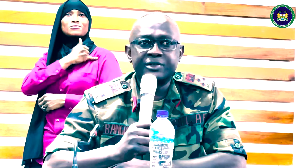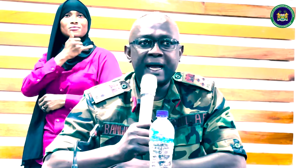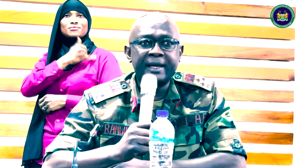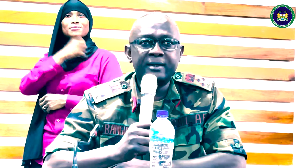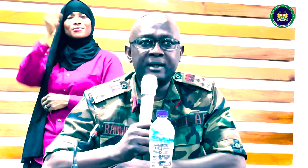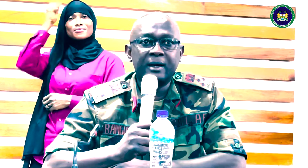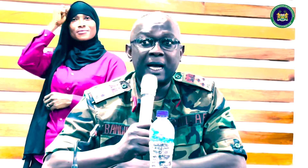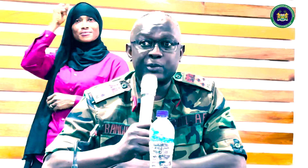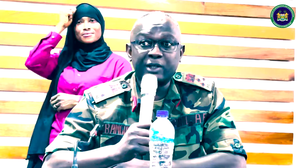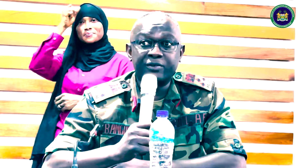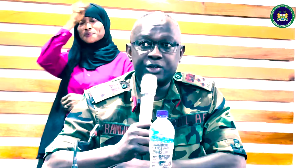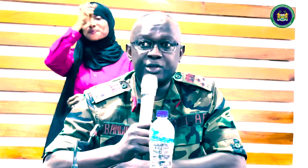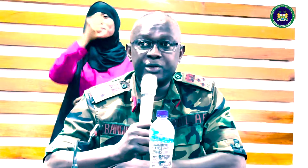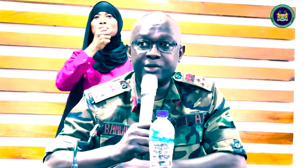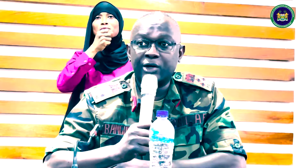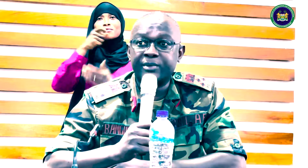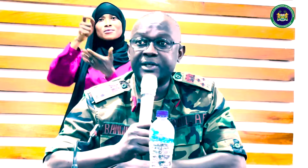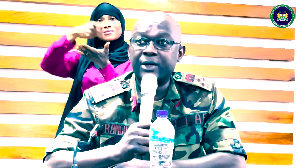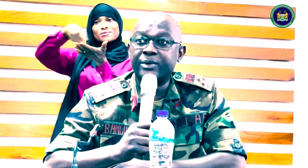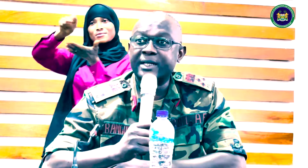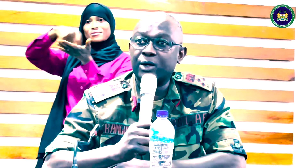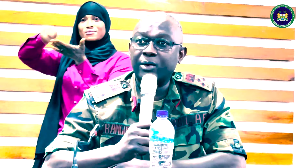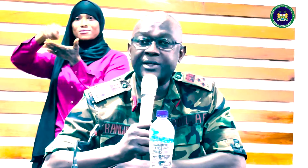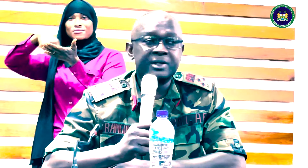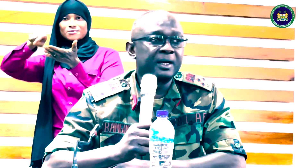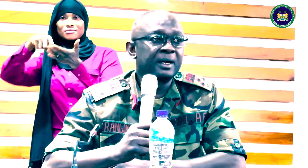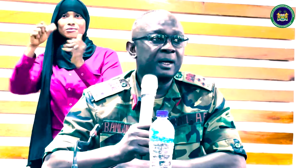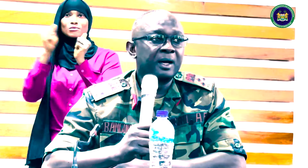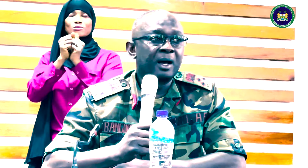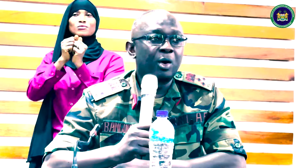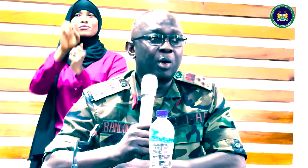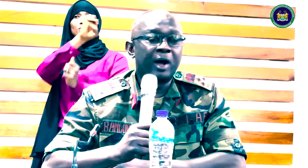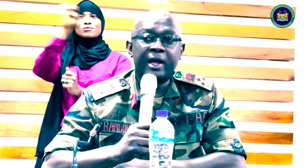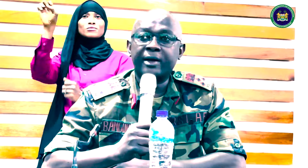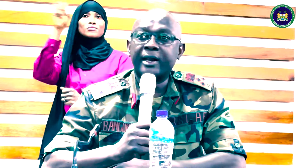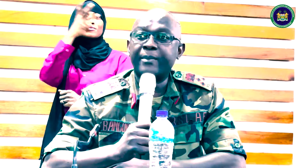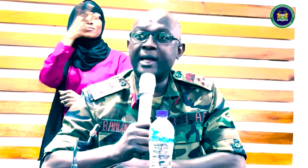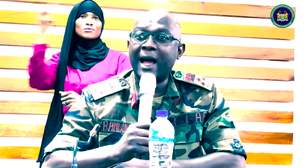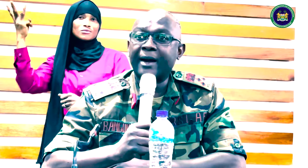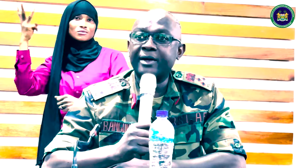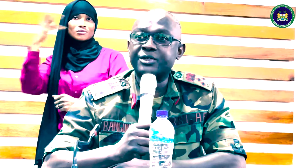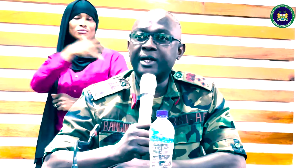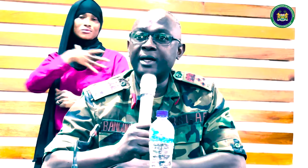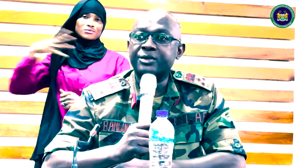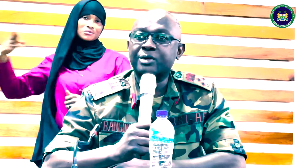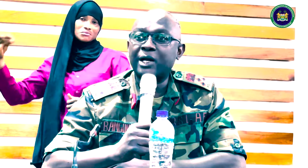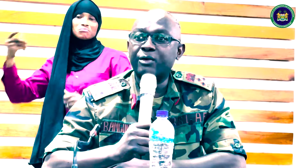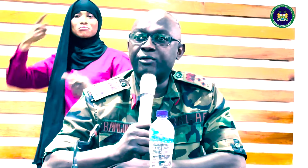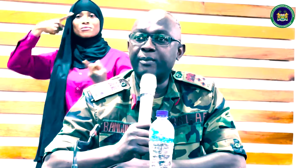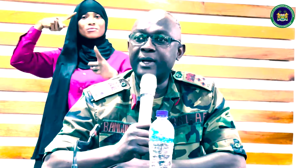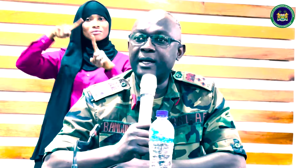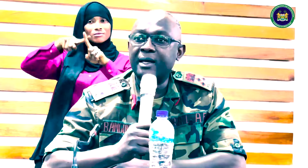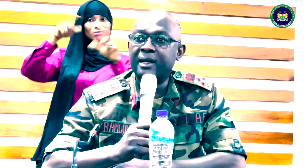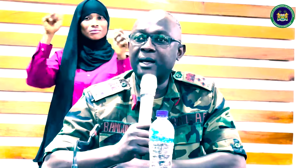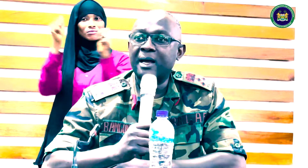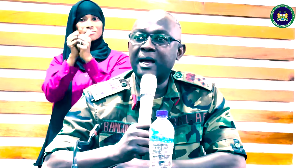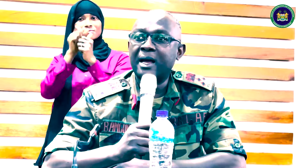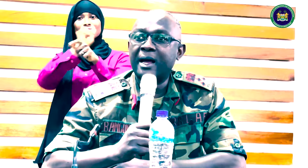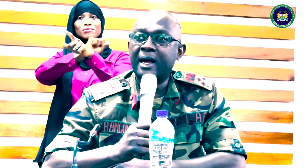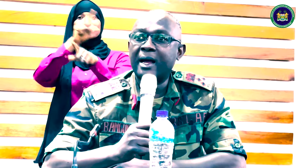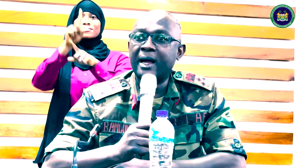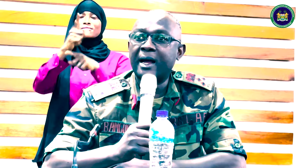will be signed, as part of the treaty Suriyaloo will be signed with ECOWAS. They may agree Suriyaloo will be